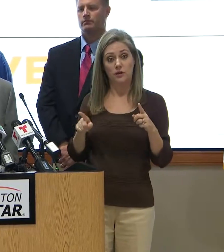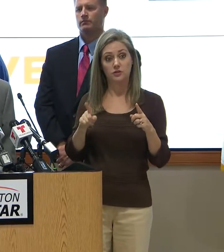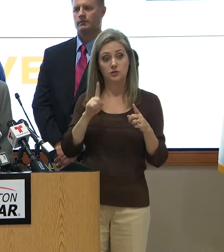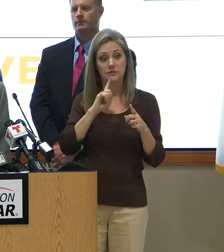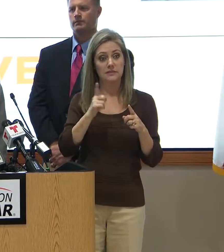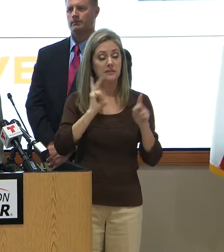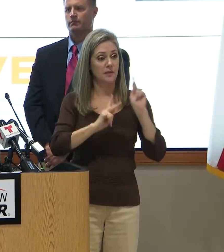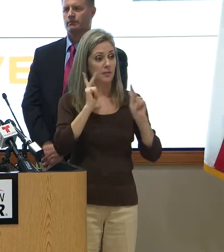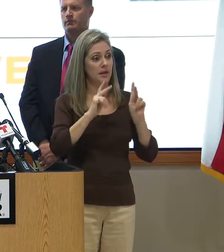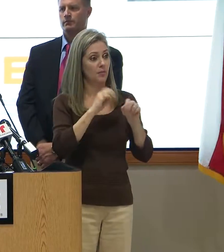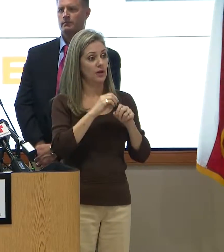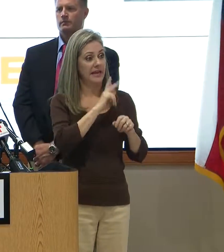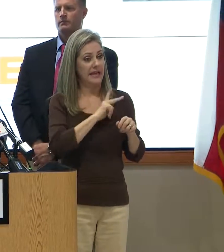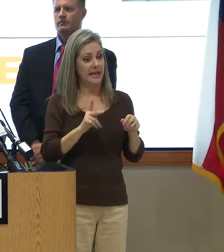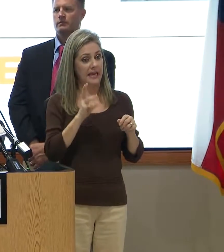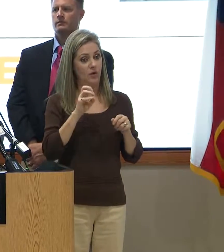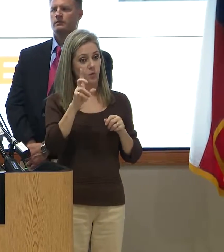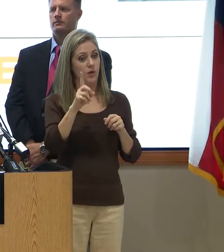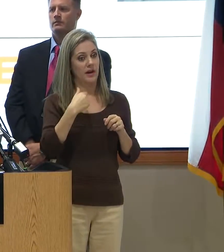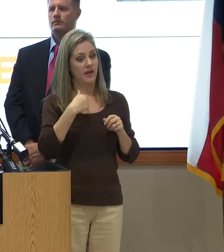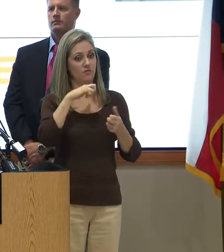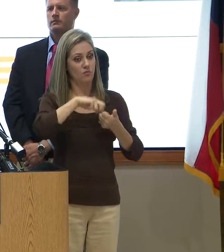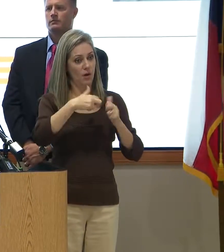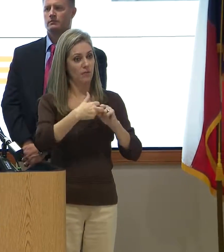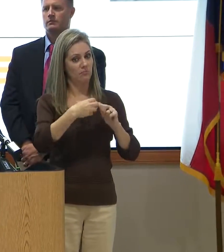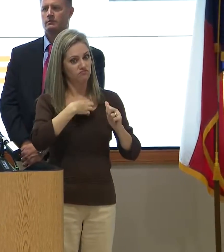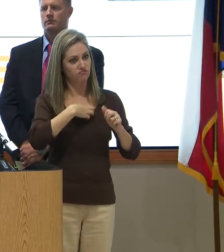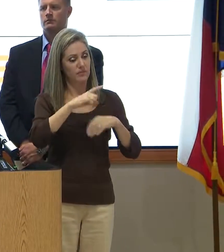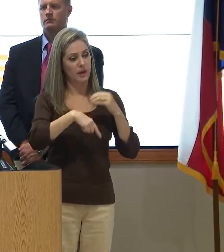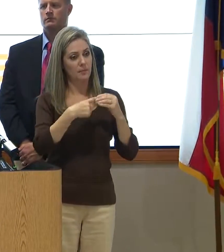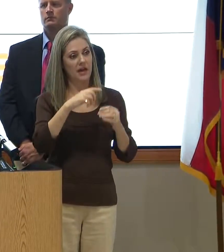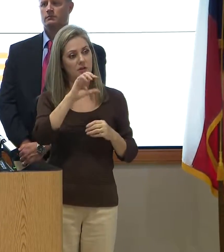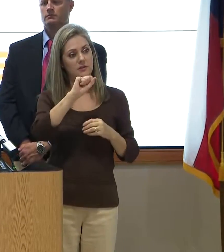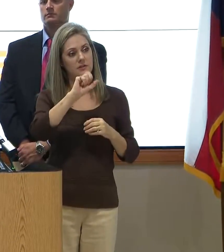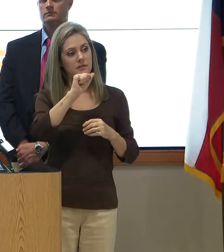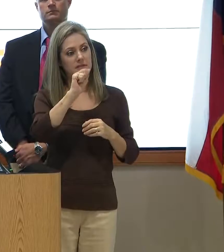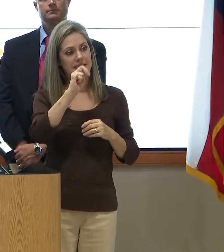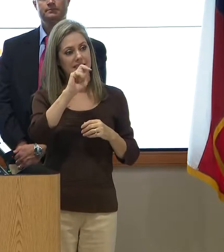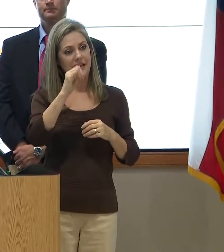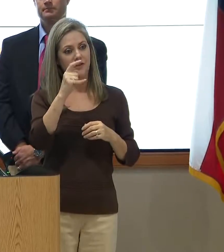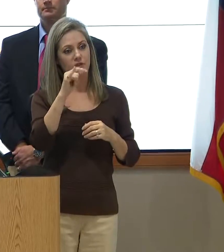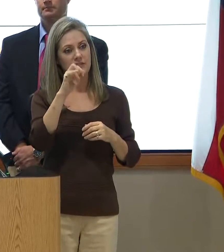have a beef with the San Jacinto River Authority, and should there be an investigation?